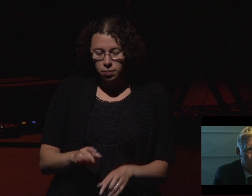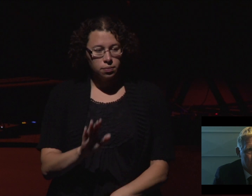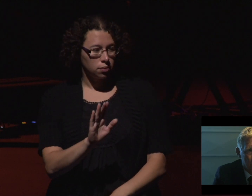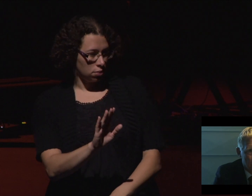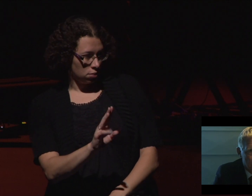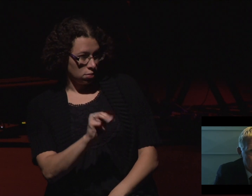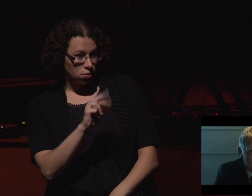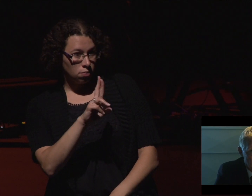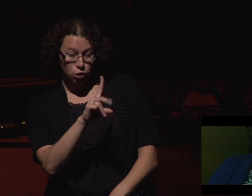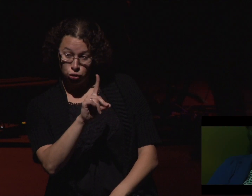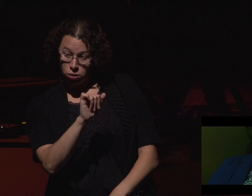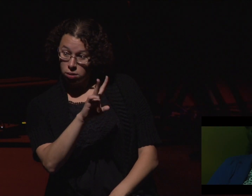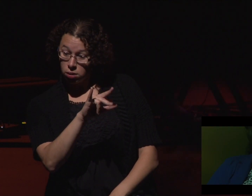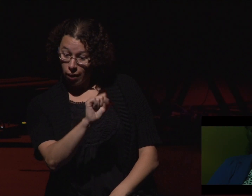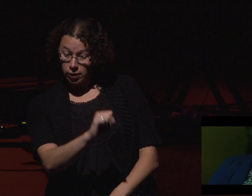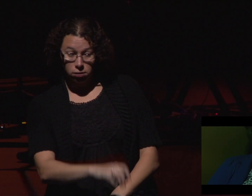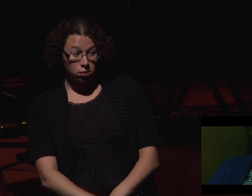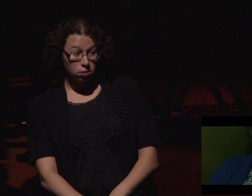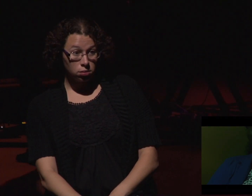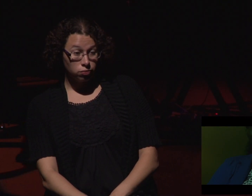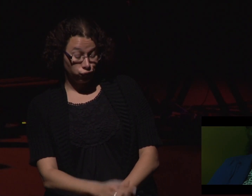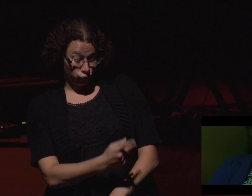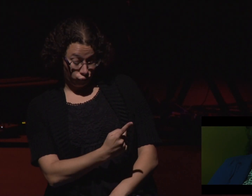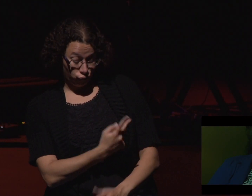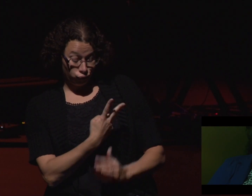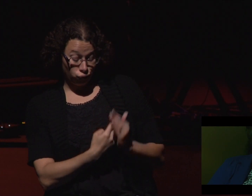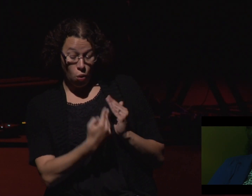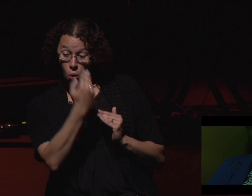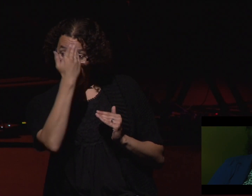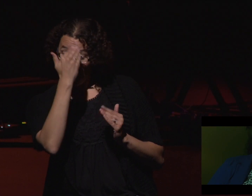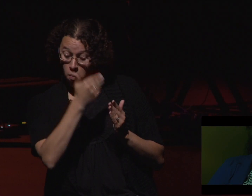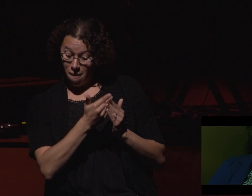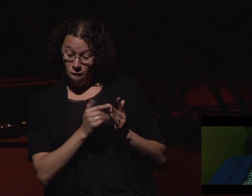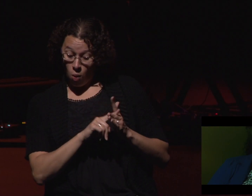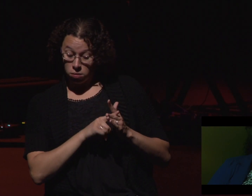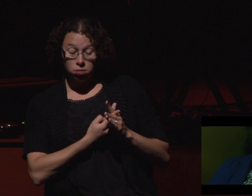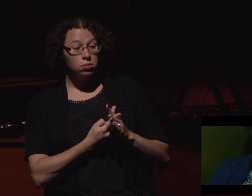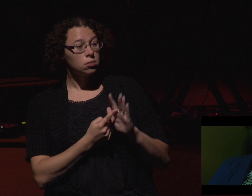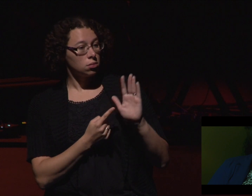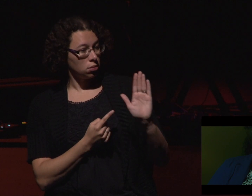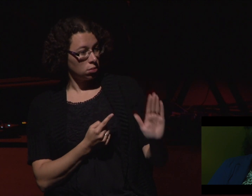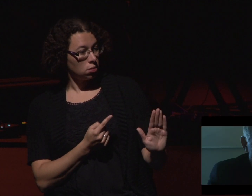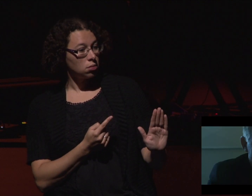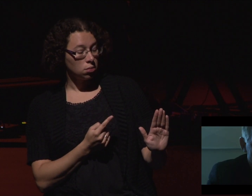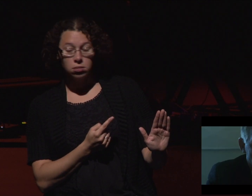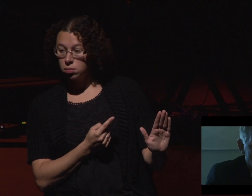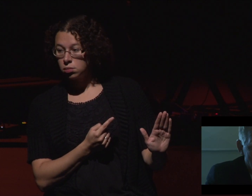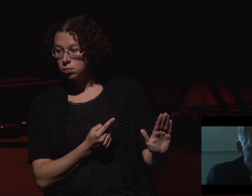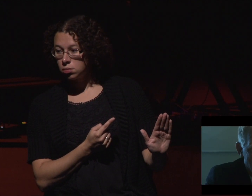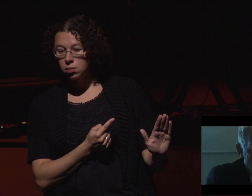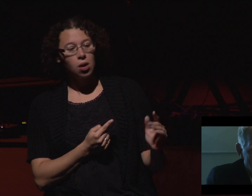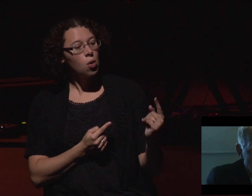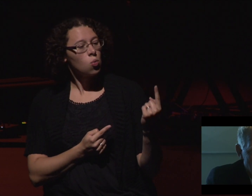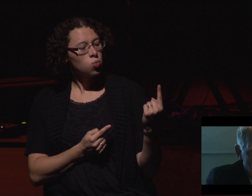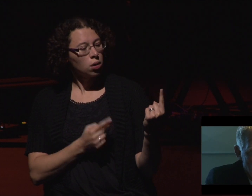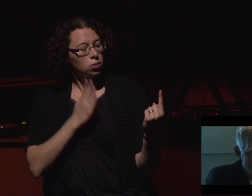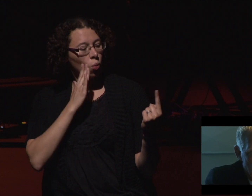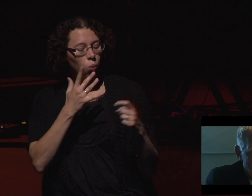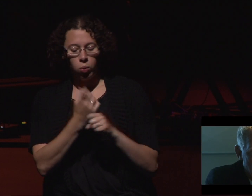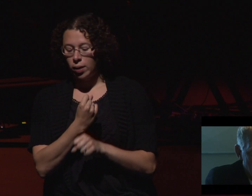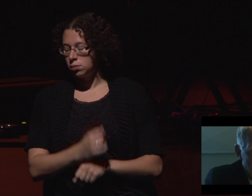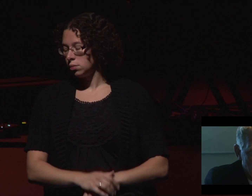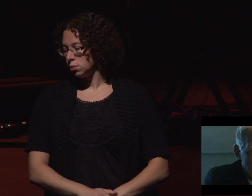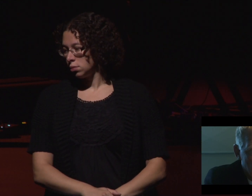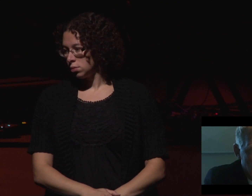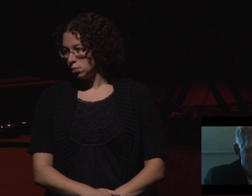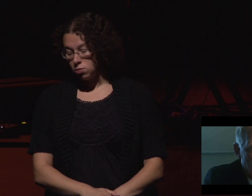Davison, you and I both knew before we began that one way or another, only one of us was going